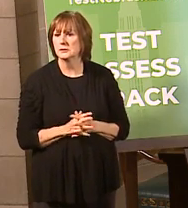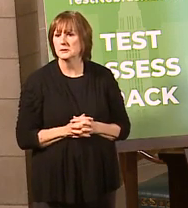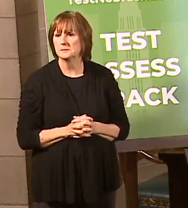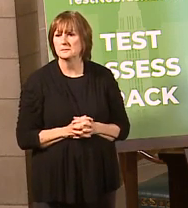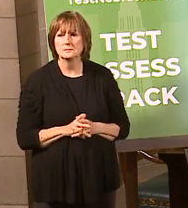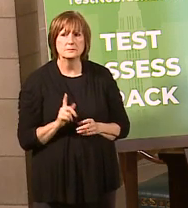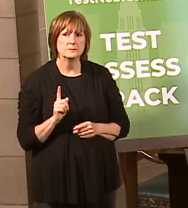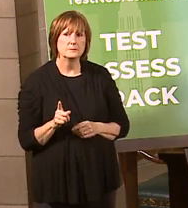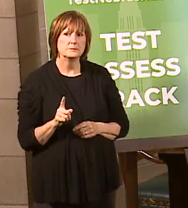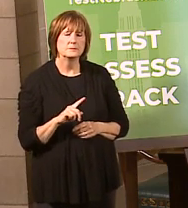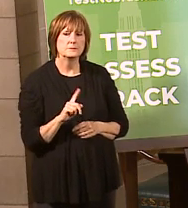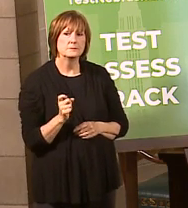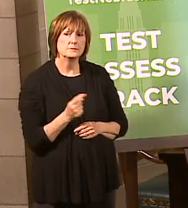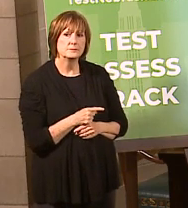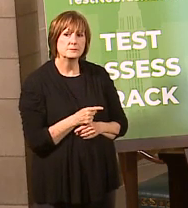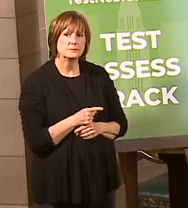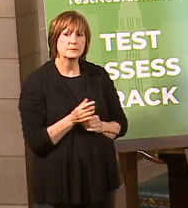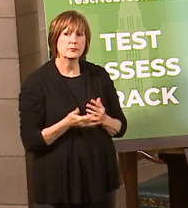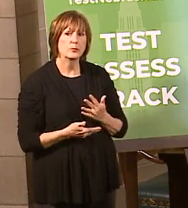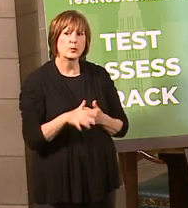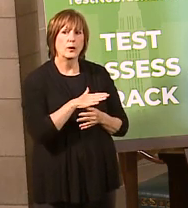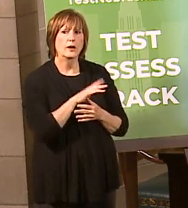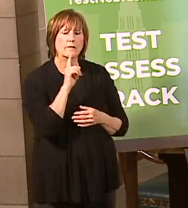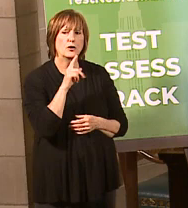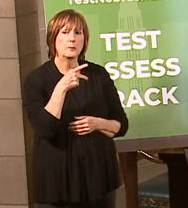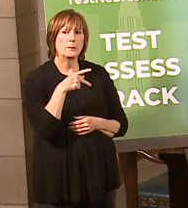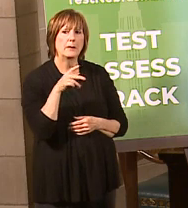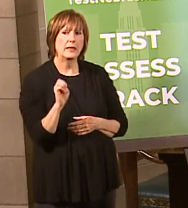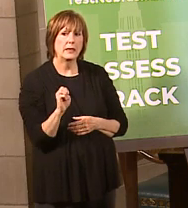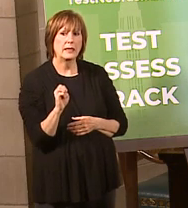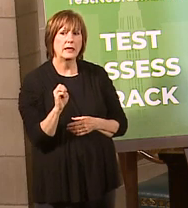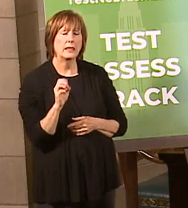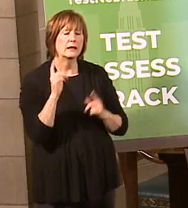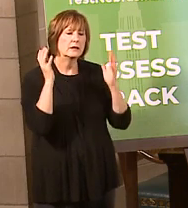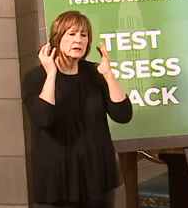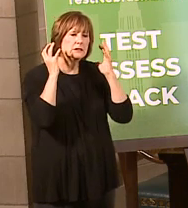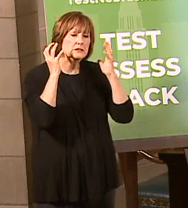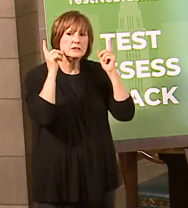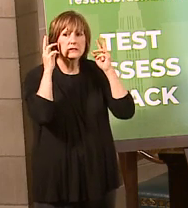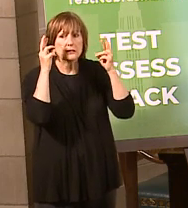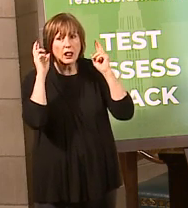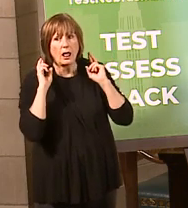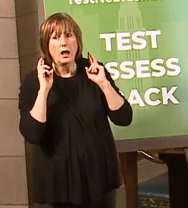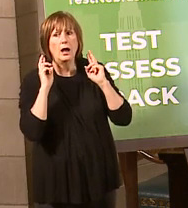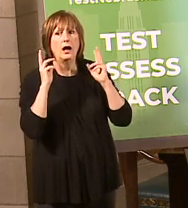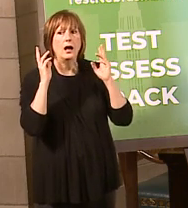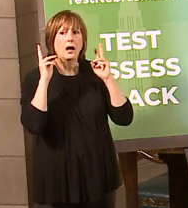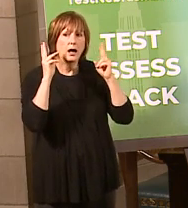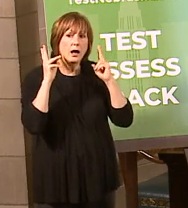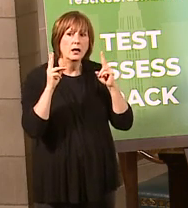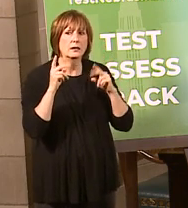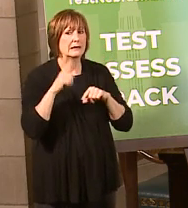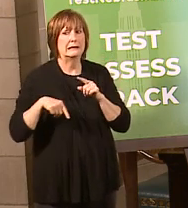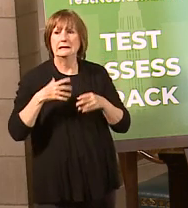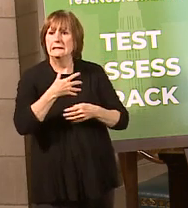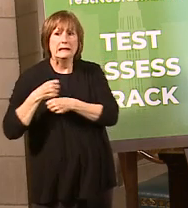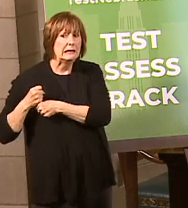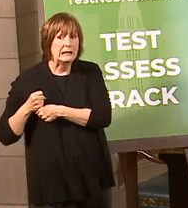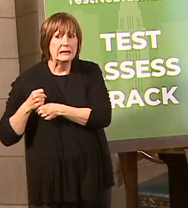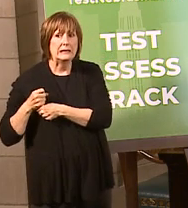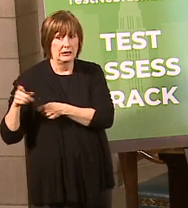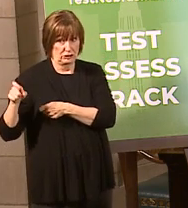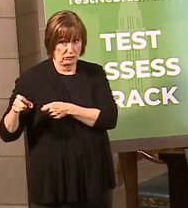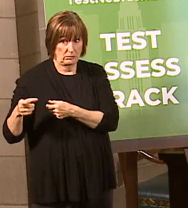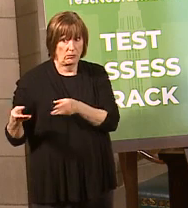Yeah. Okay. Mentioning the priority for PPE, for example, a salon say they're unable to get PPE. Would you recommend they stay closed